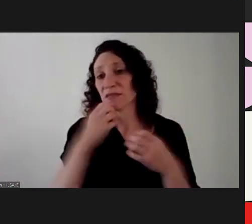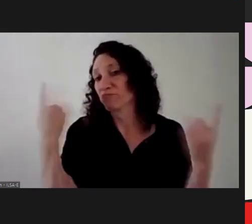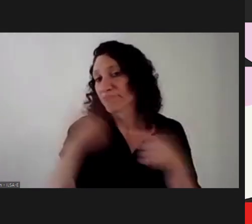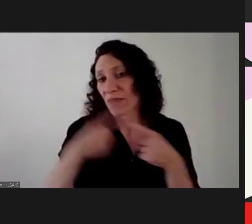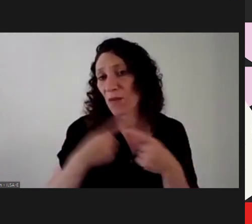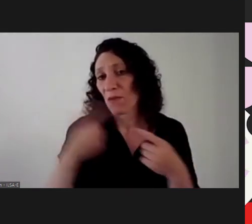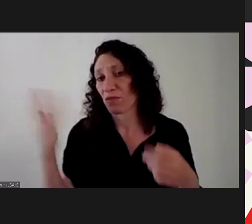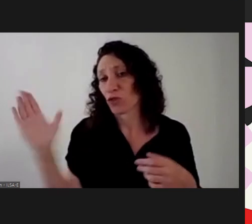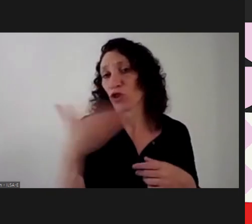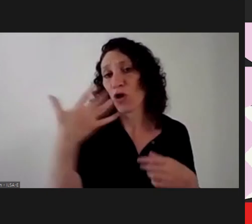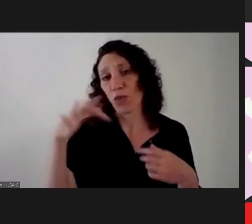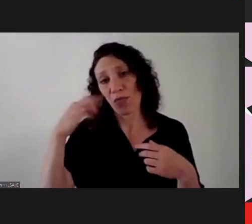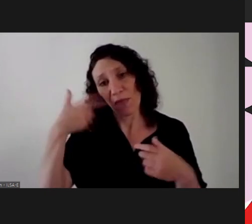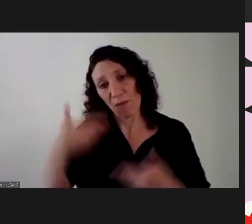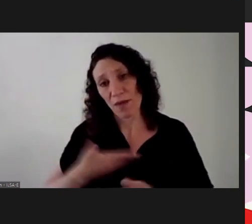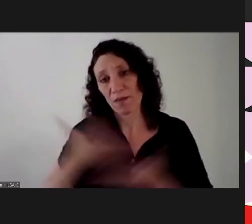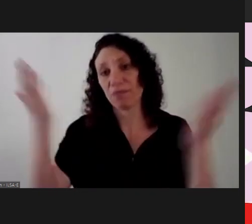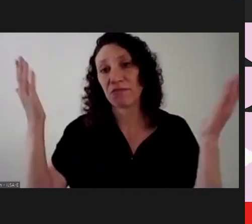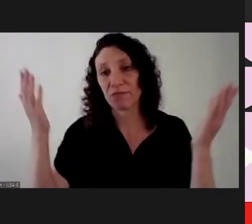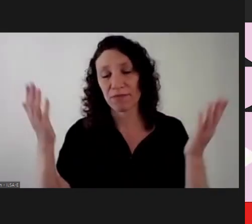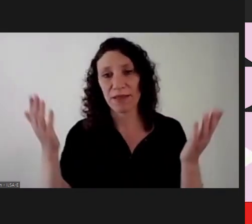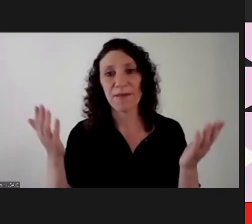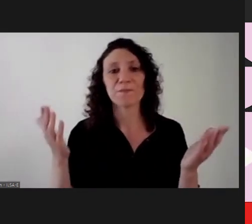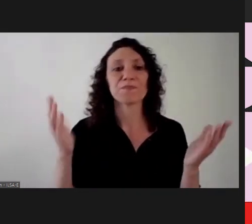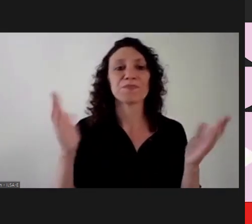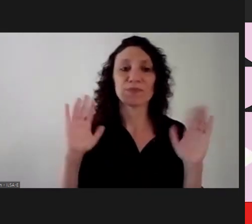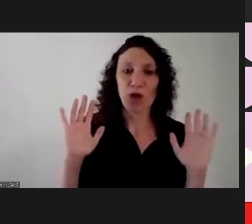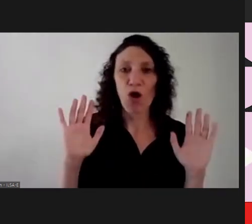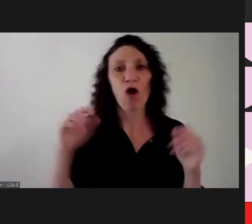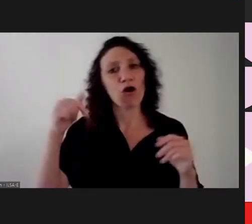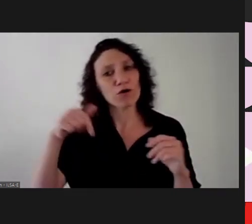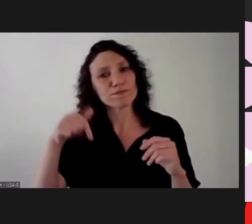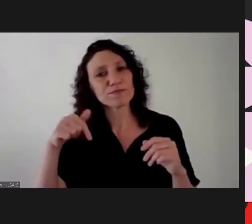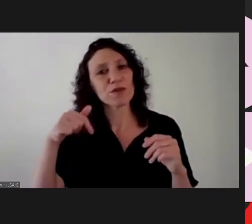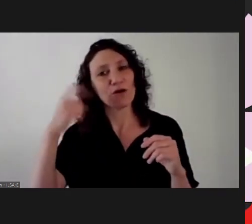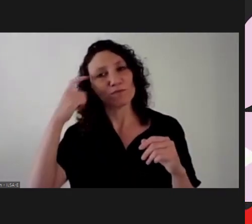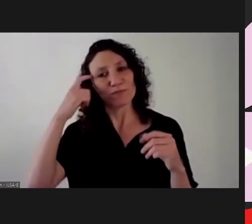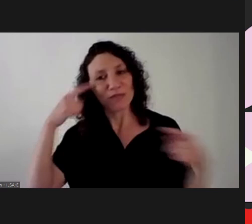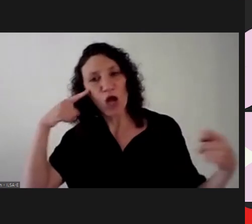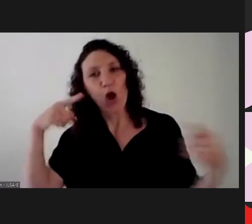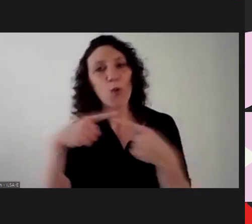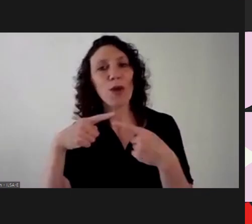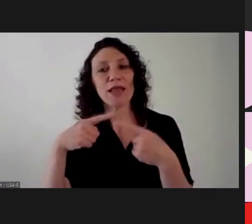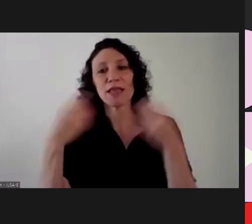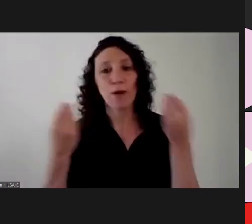be seen, that any event deserves visibility, or that visibilization is a goal and not a starting